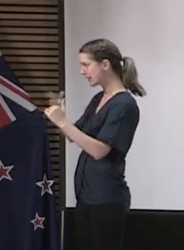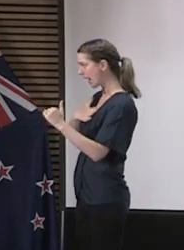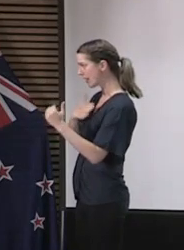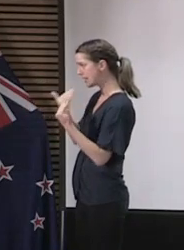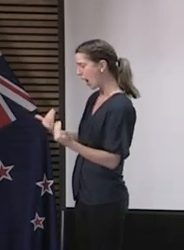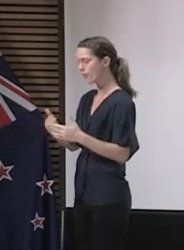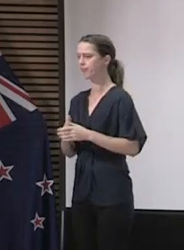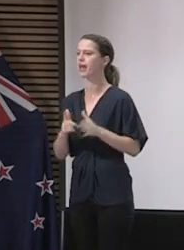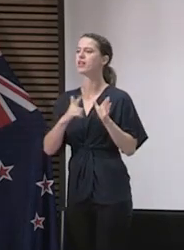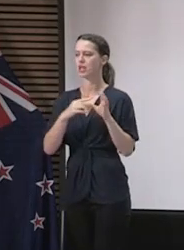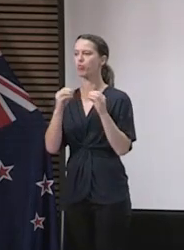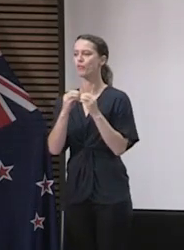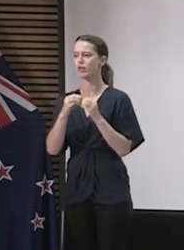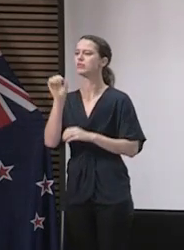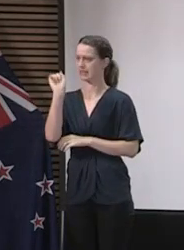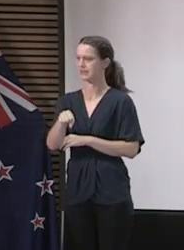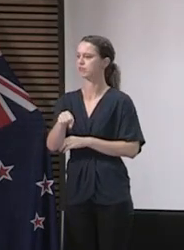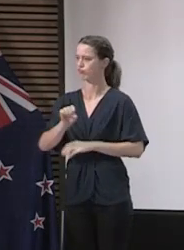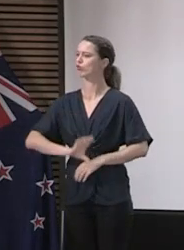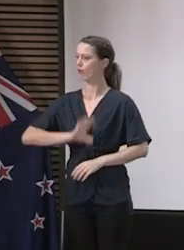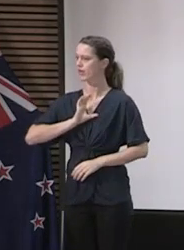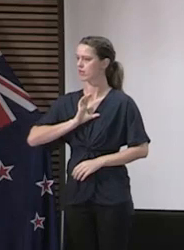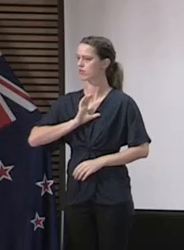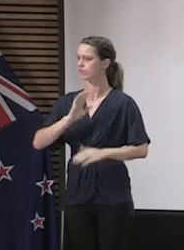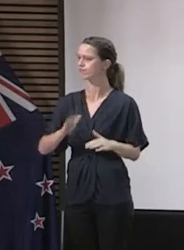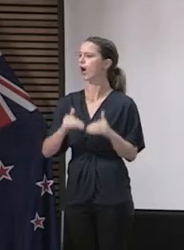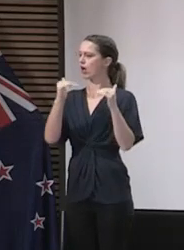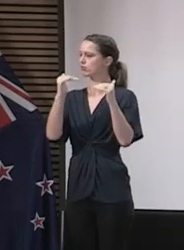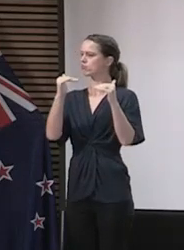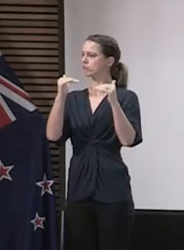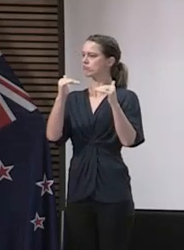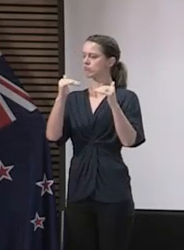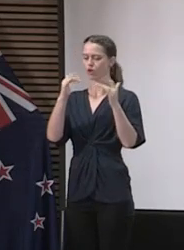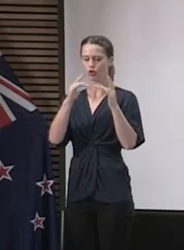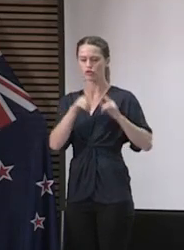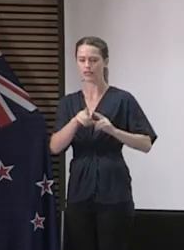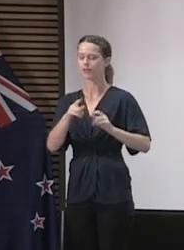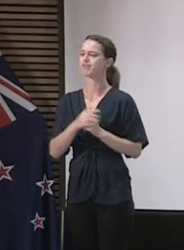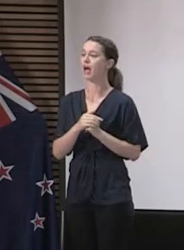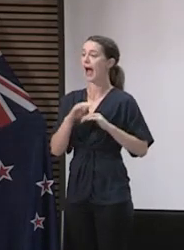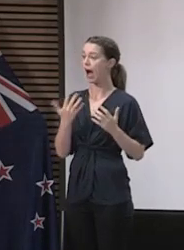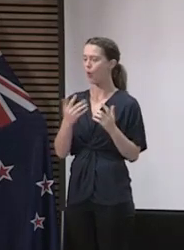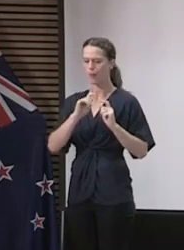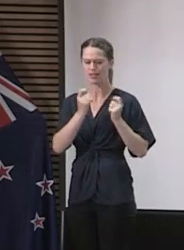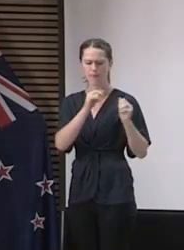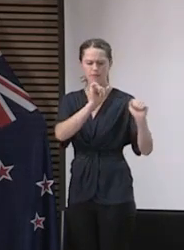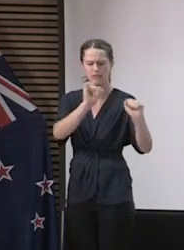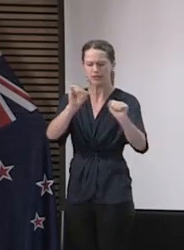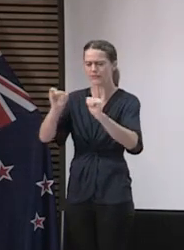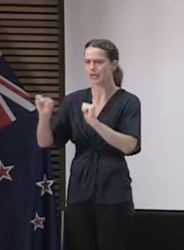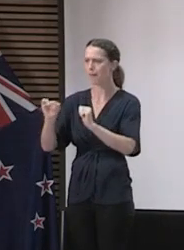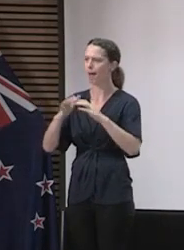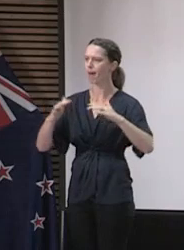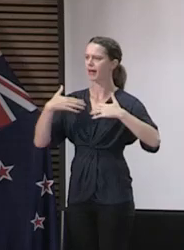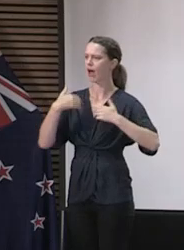two reasons for that. One is, I've had my team out during the week visiting three of our public health units who have been actually at the forefront